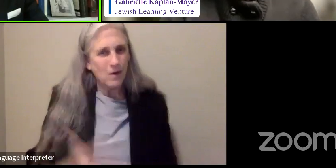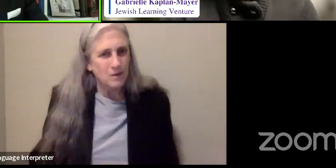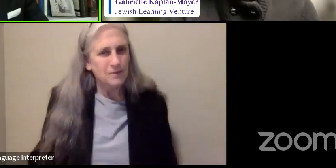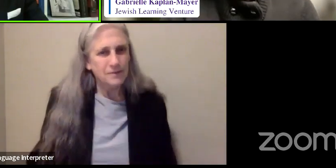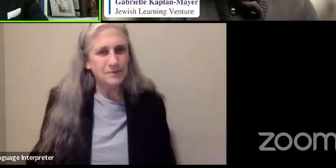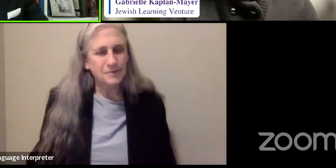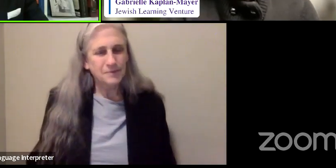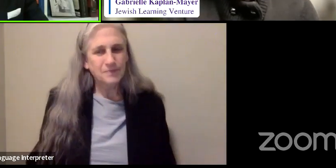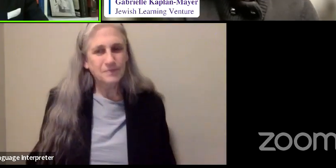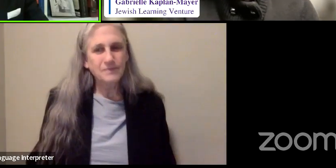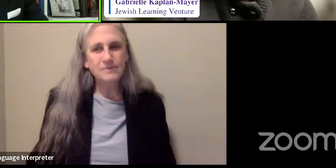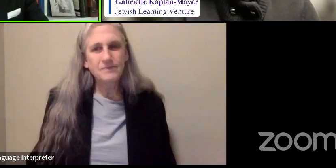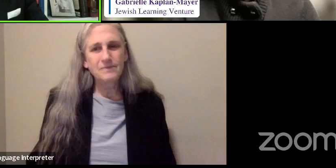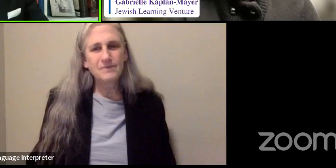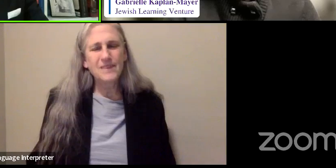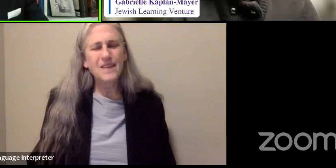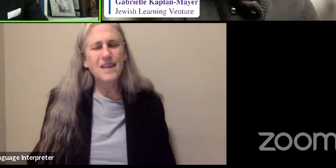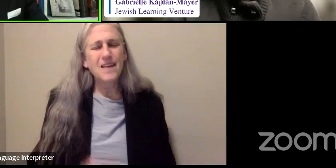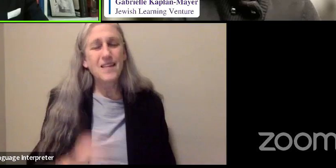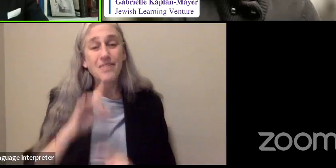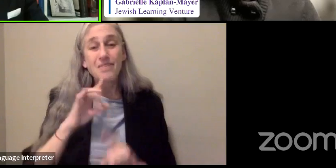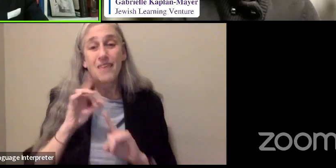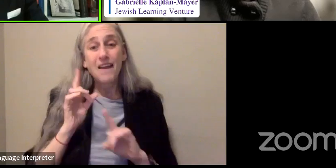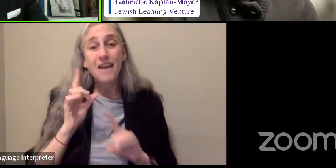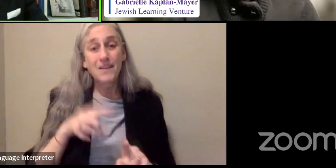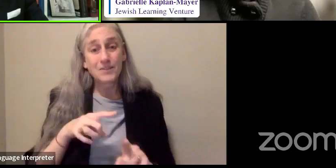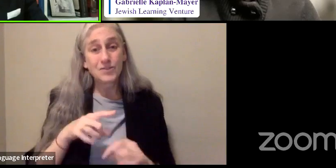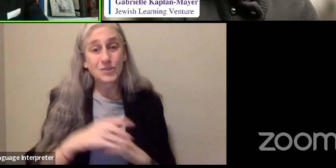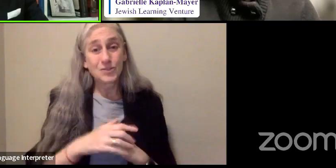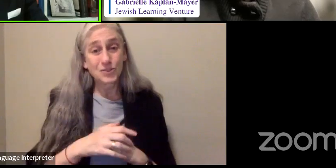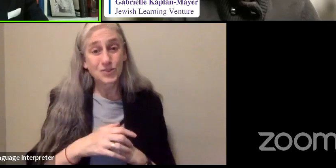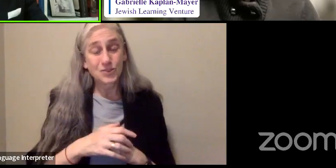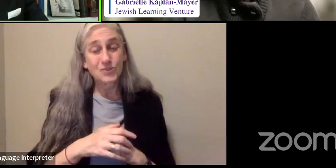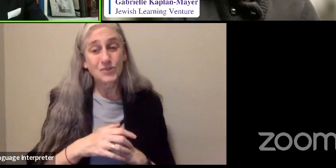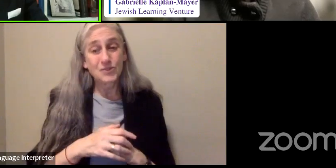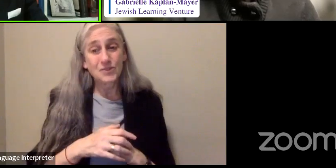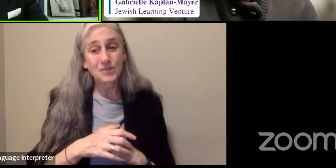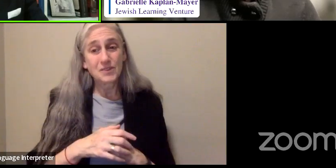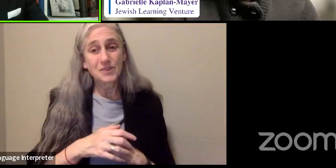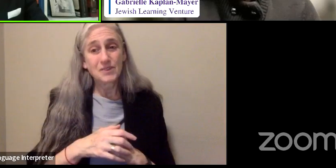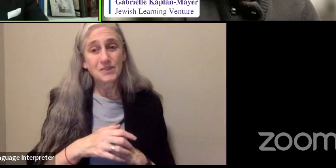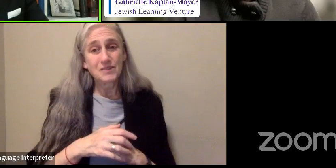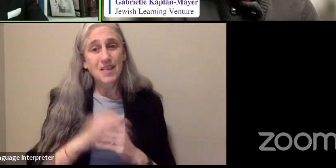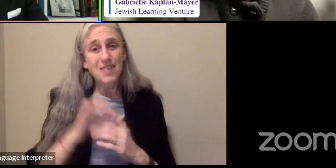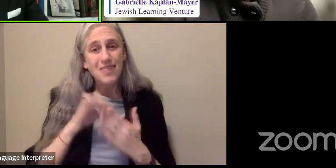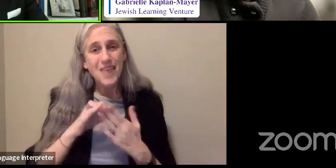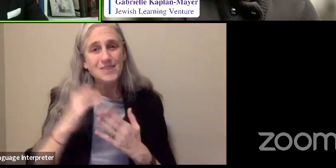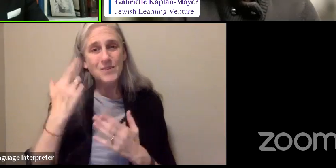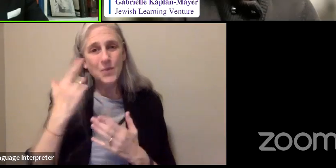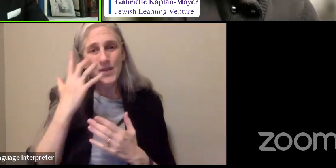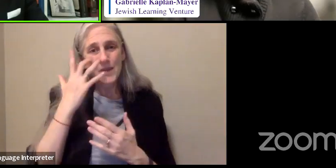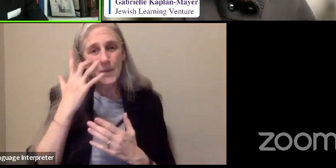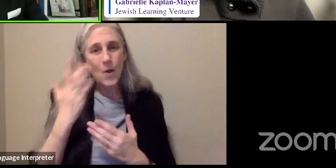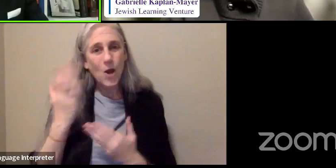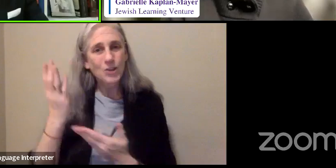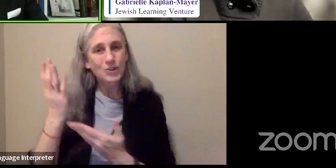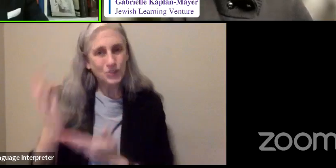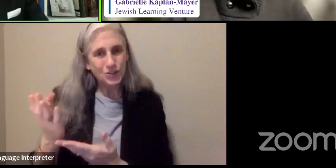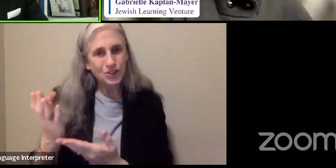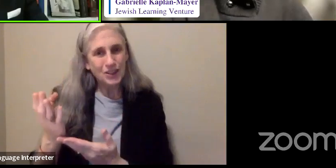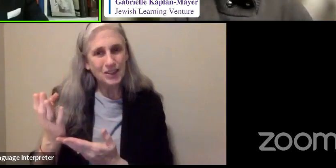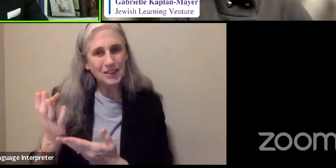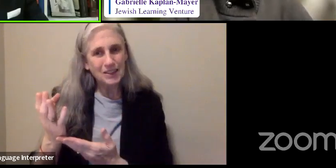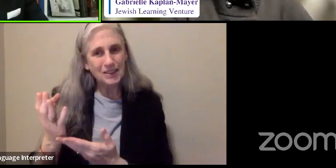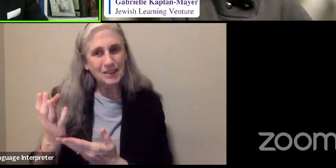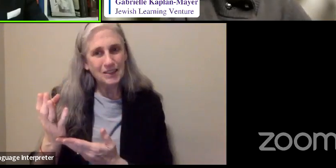And the answer to that question is the reason why she is the